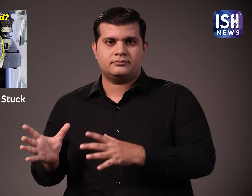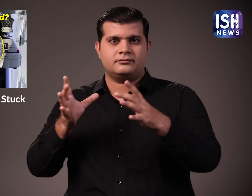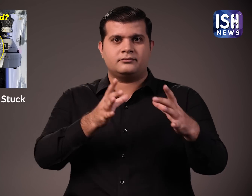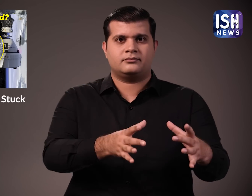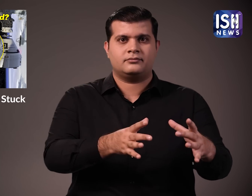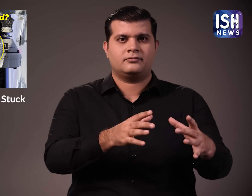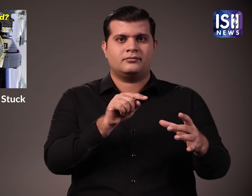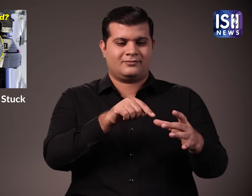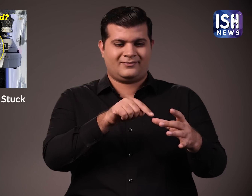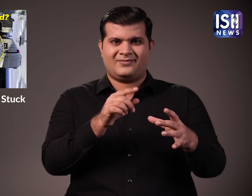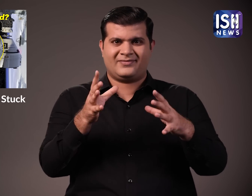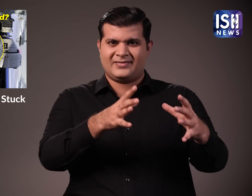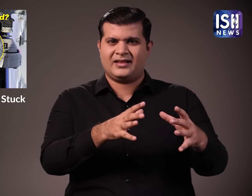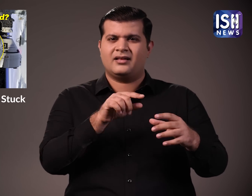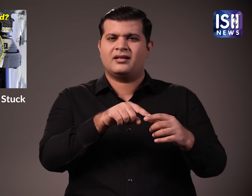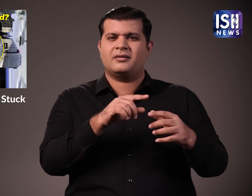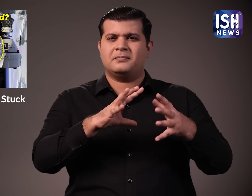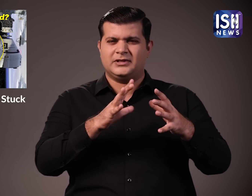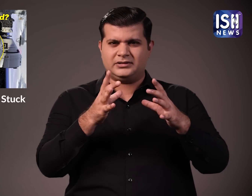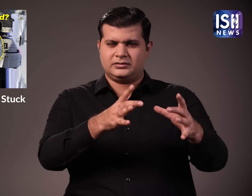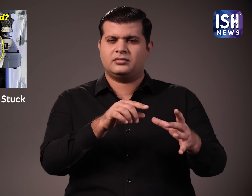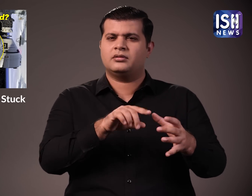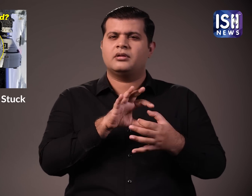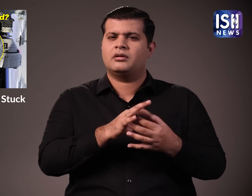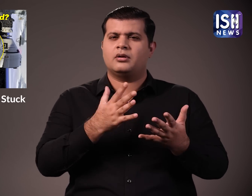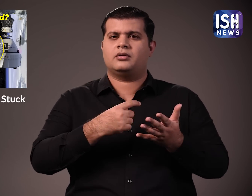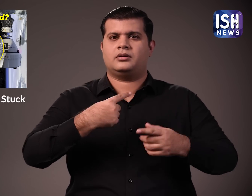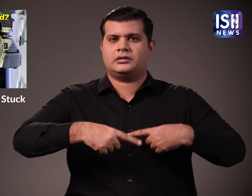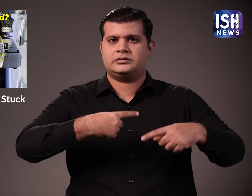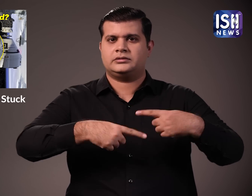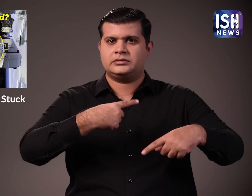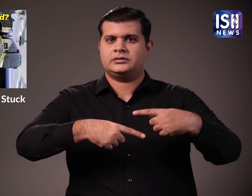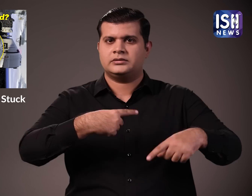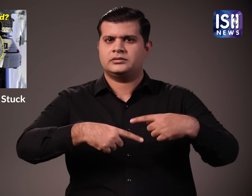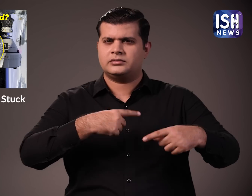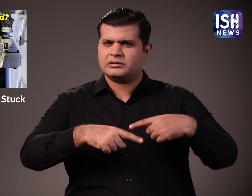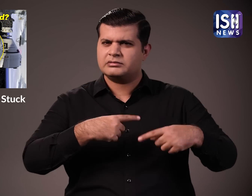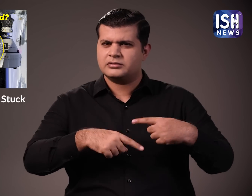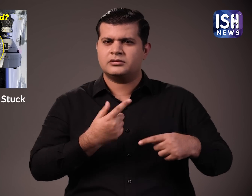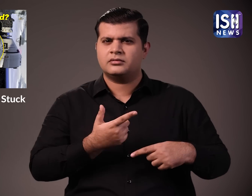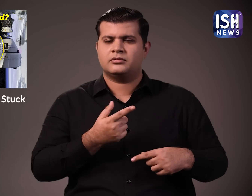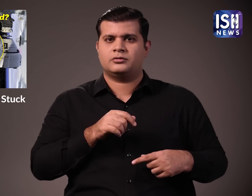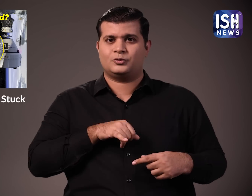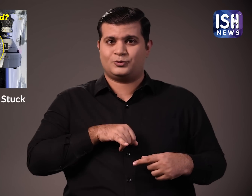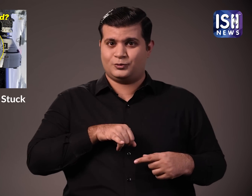Once their belongings were removed, a machine was put in its place. The machine was meant to recycle